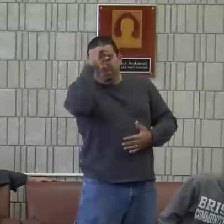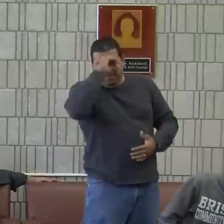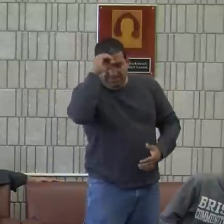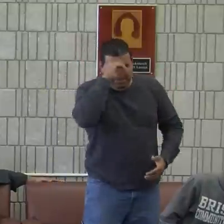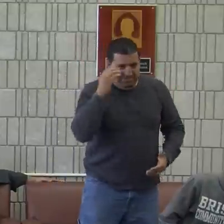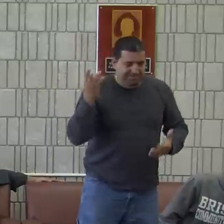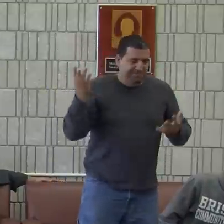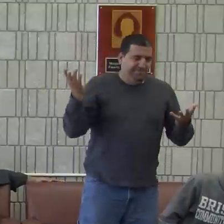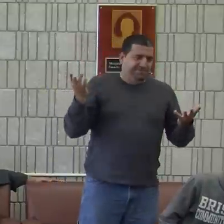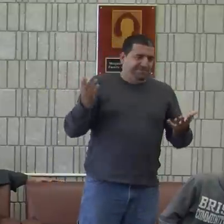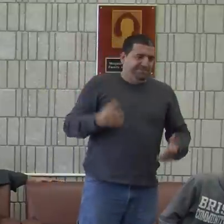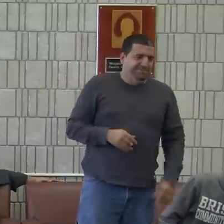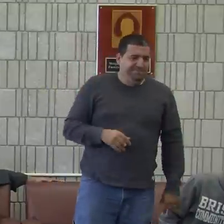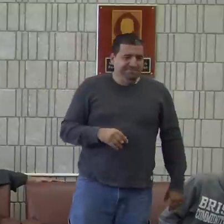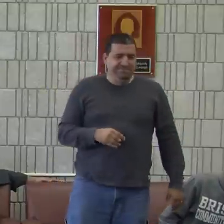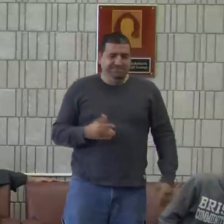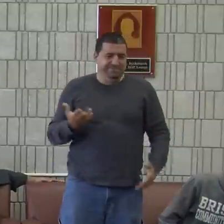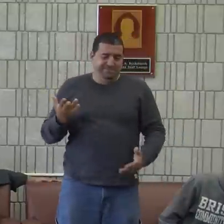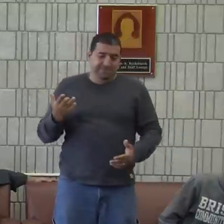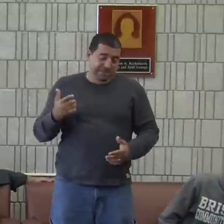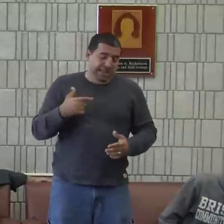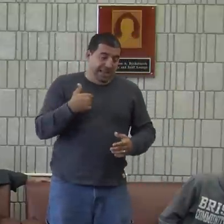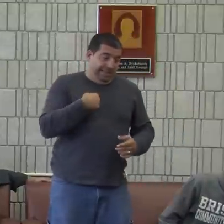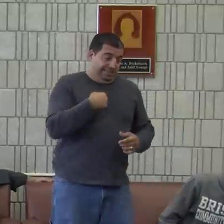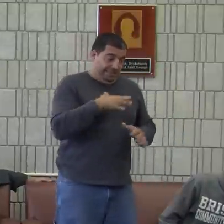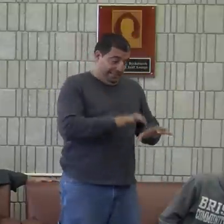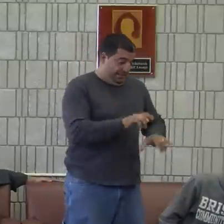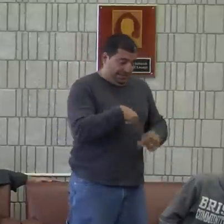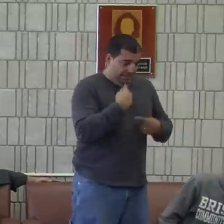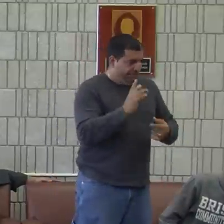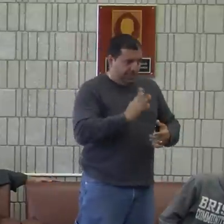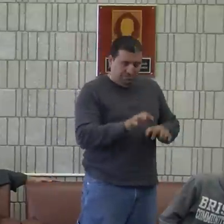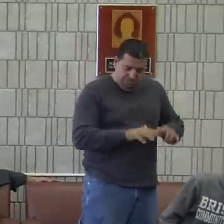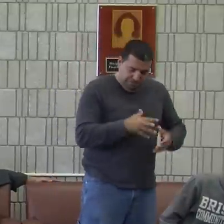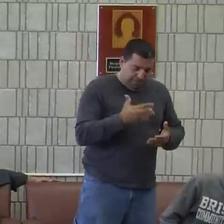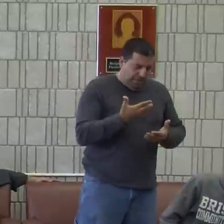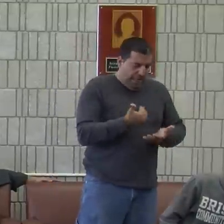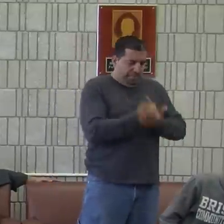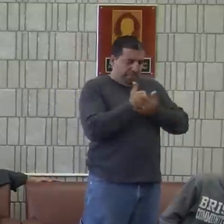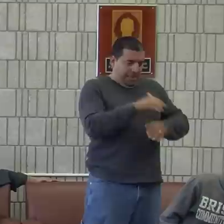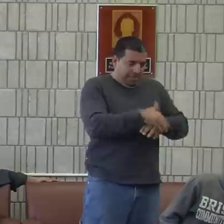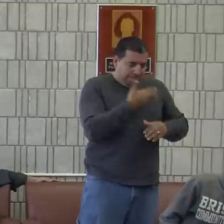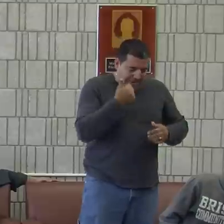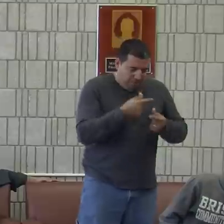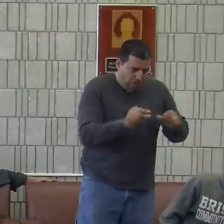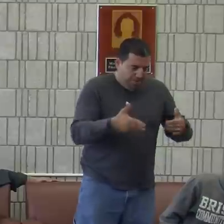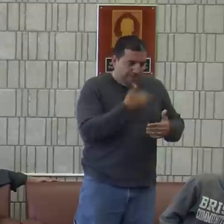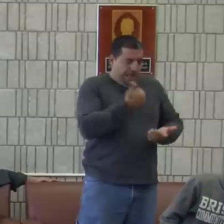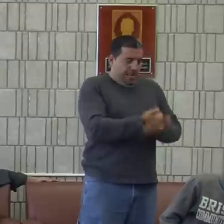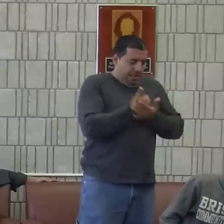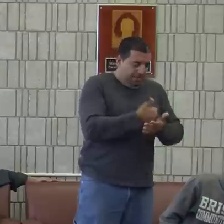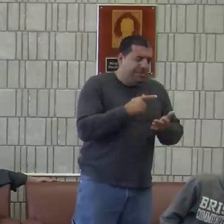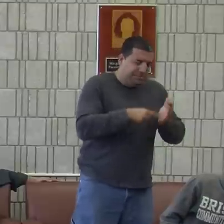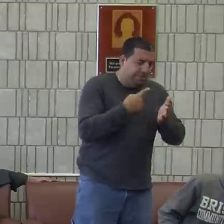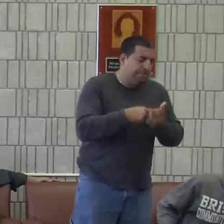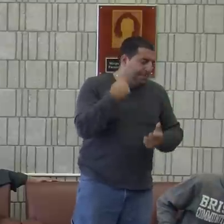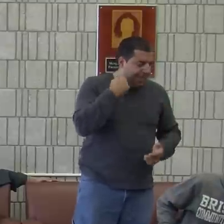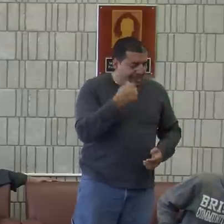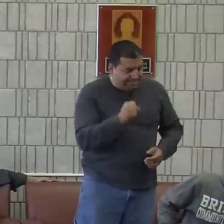not learning any English. So that's my opinion. It was fine with me typing because it helped me use English and